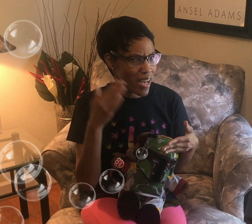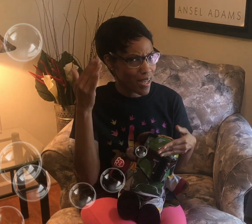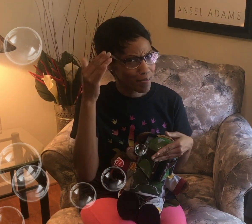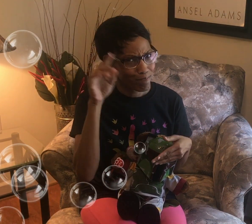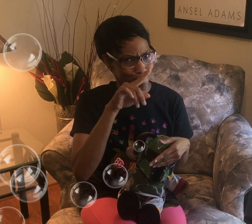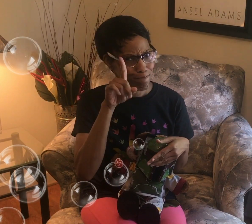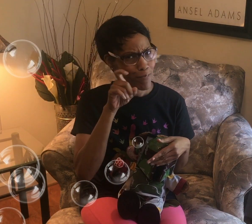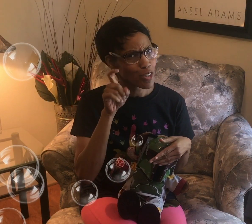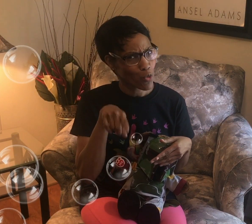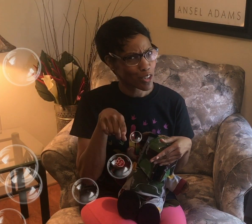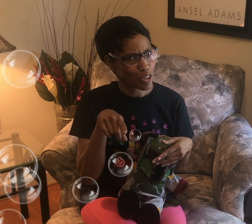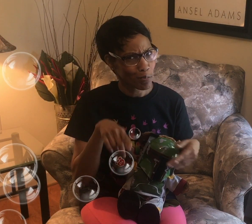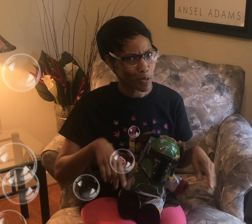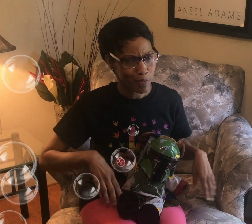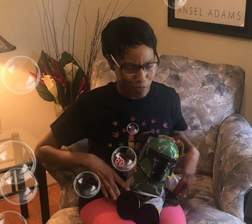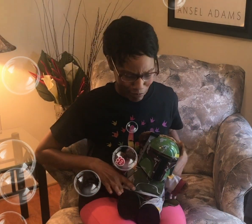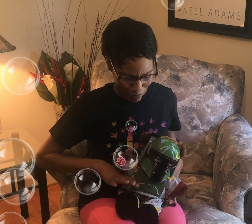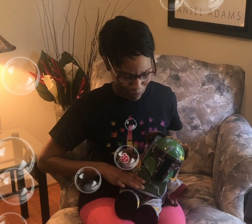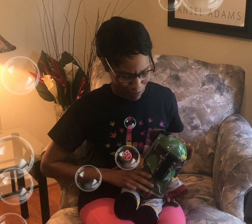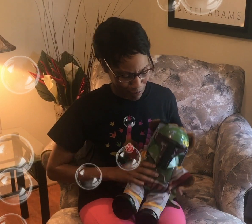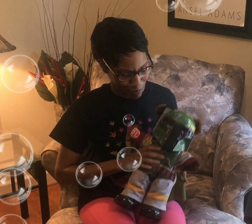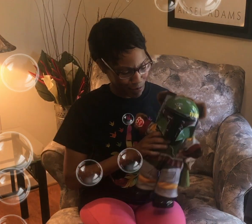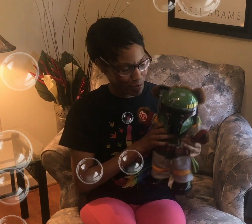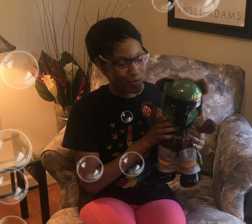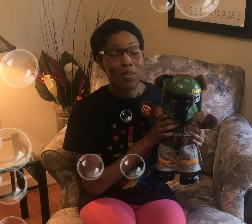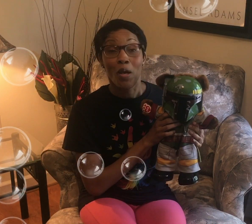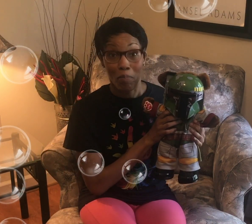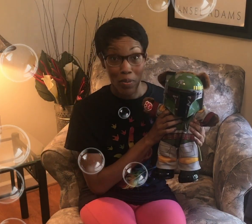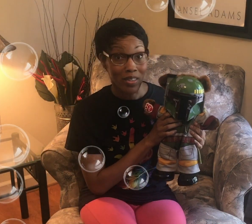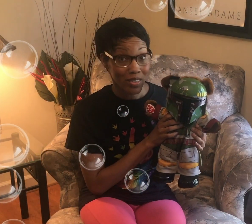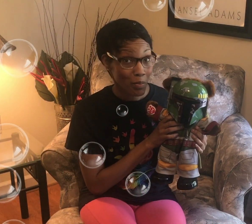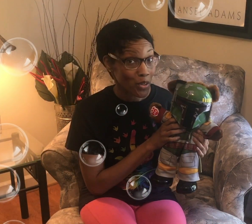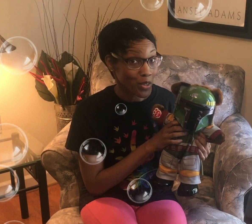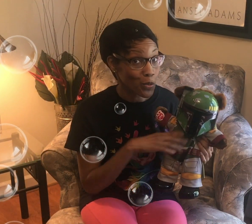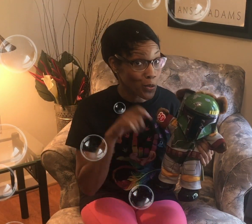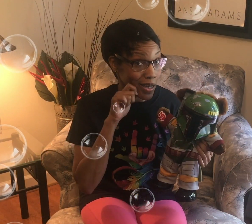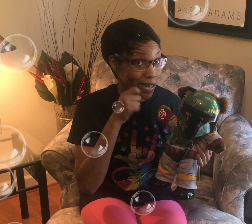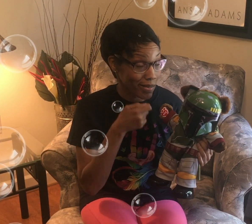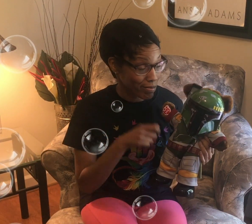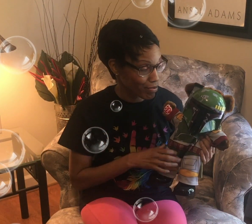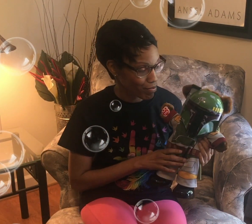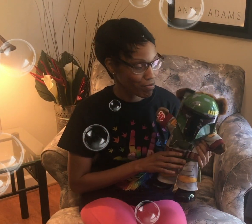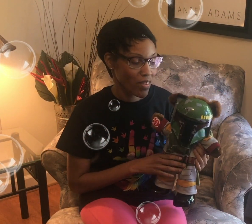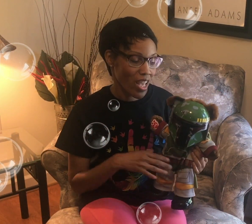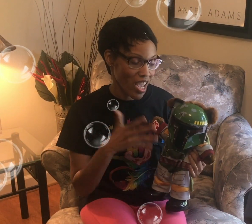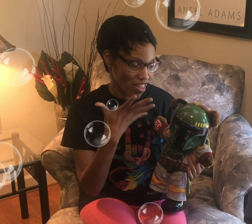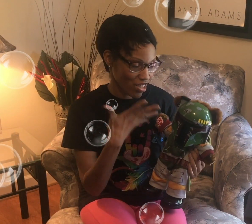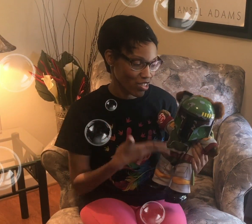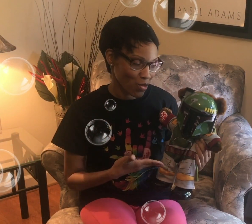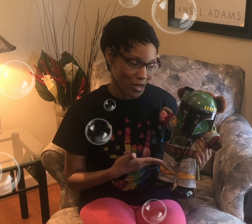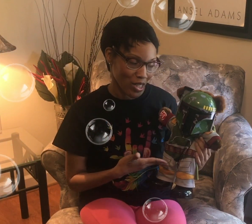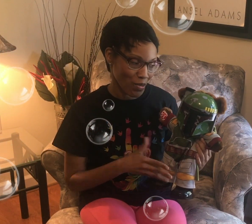is that's questionable but it's a pretty cool guy and this is what he wants wear.